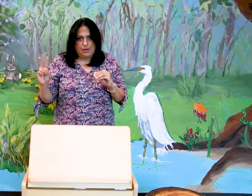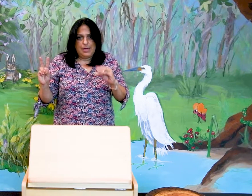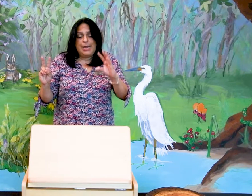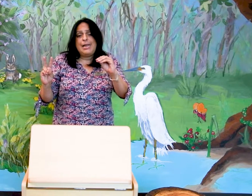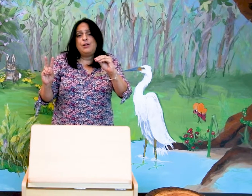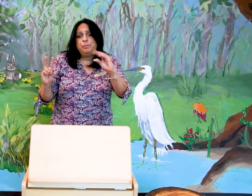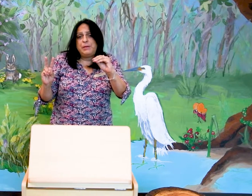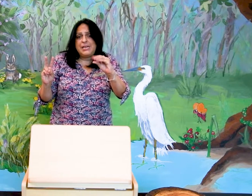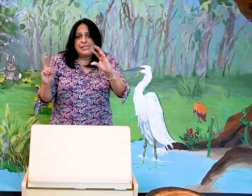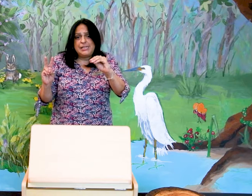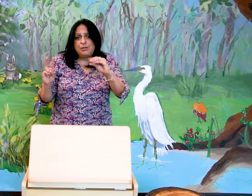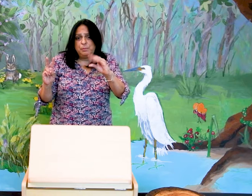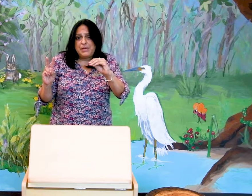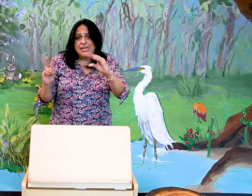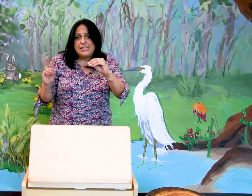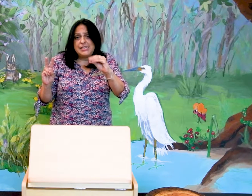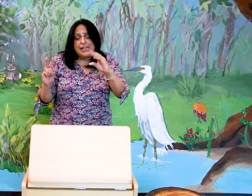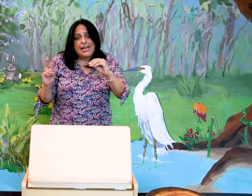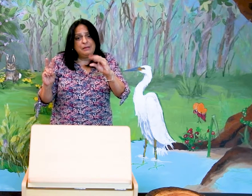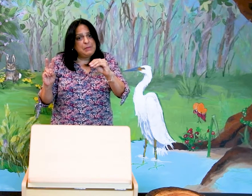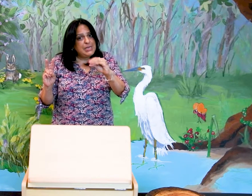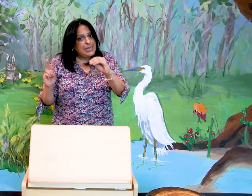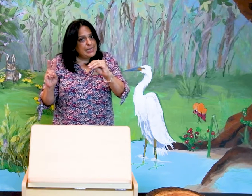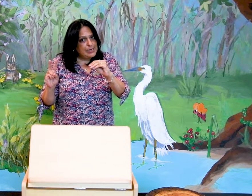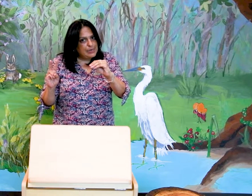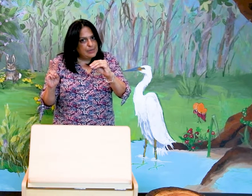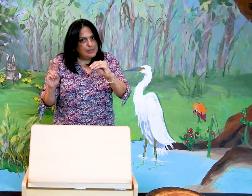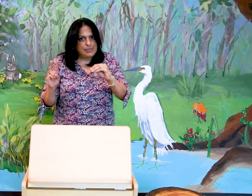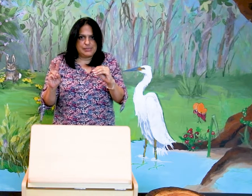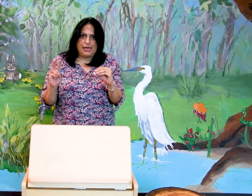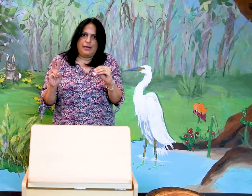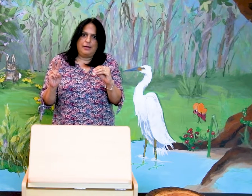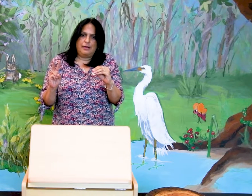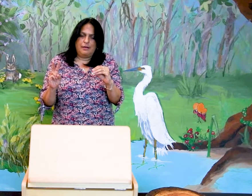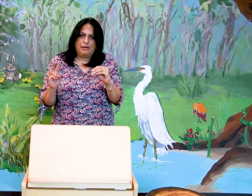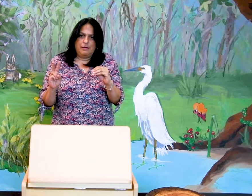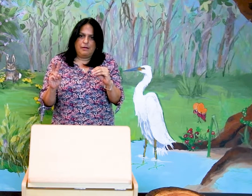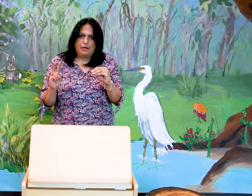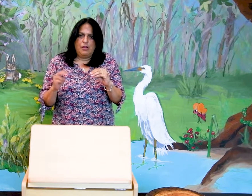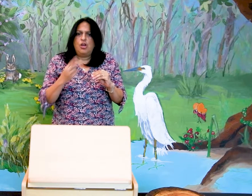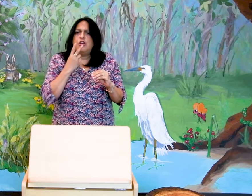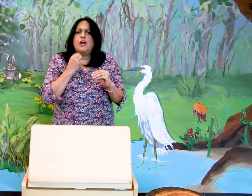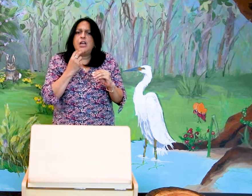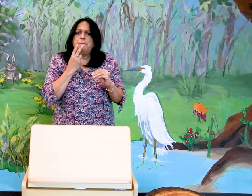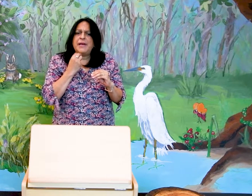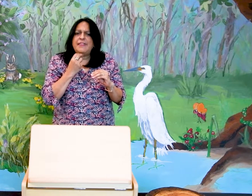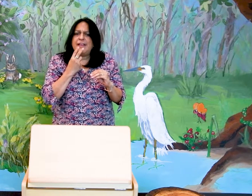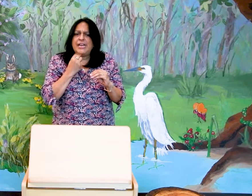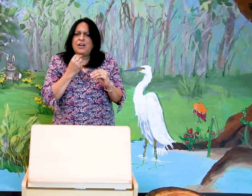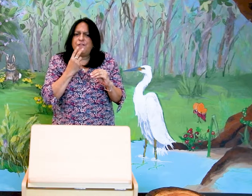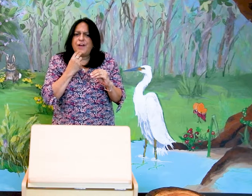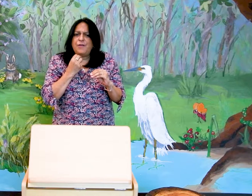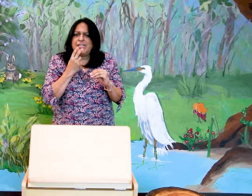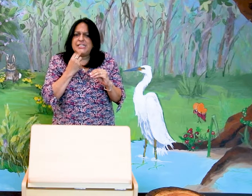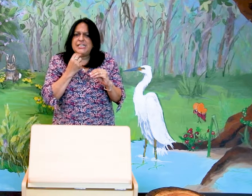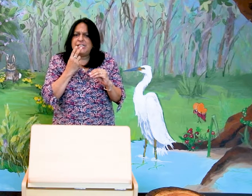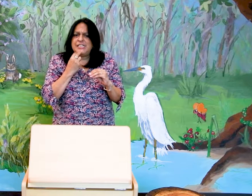Little piggies, little piggies, let me in, he said. Not by the hair of our chinny chin